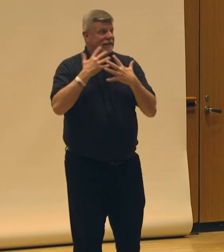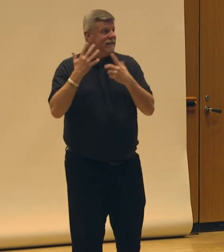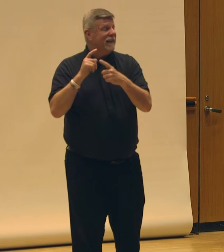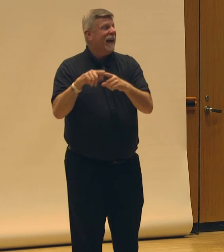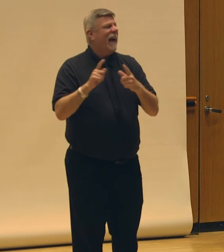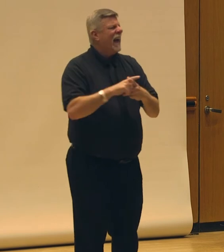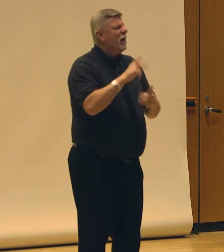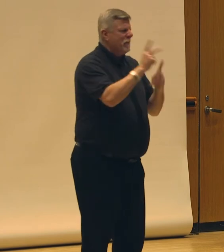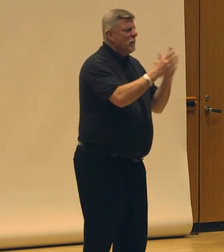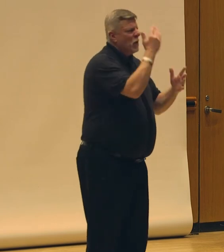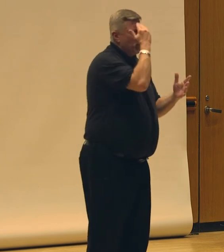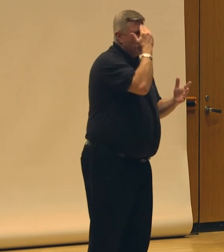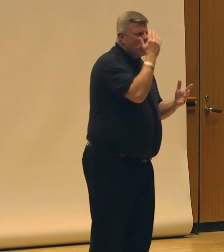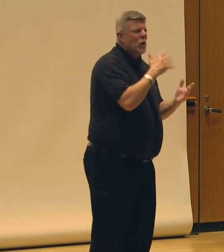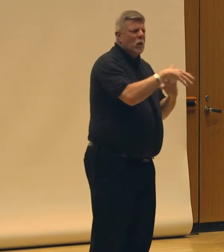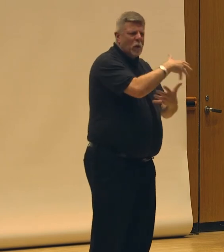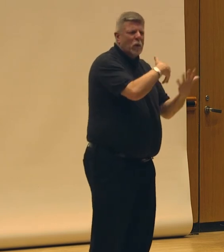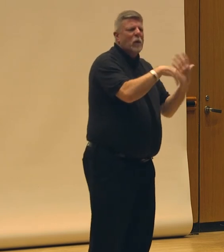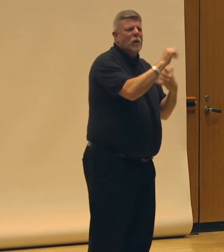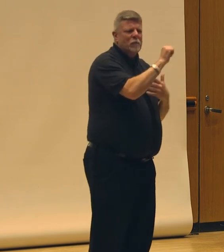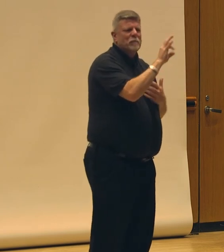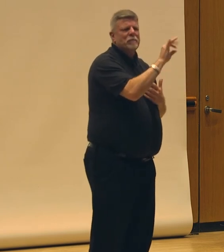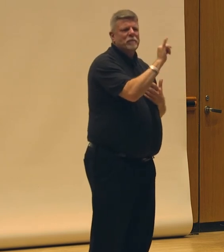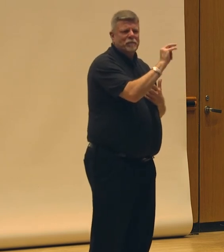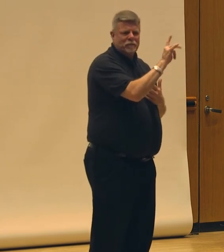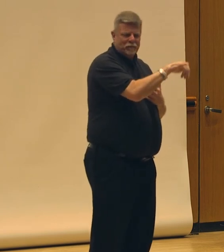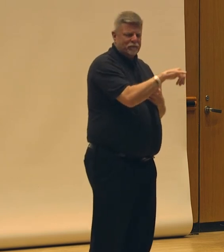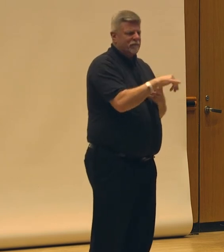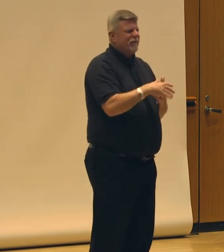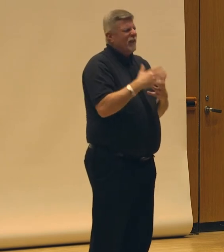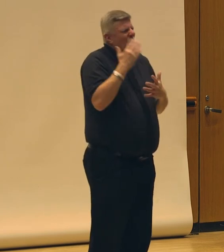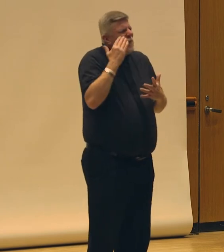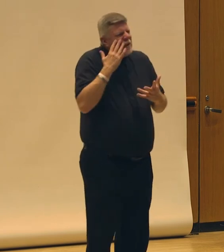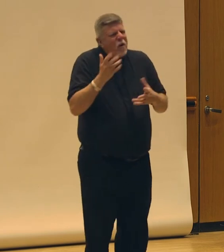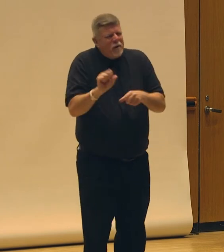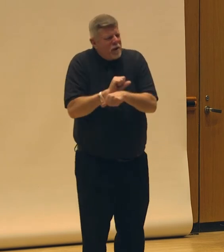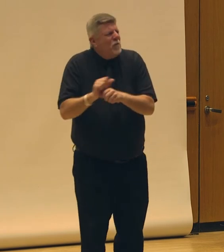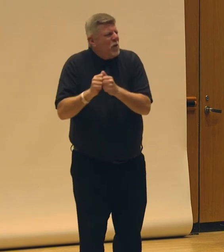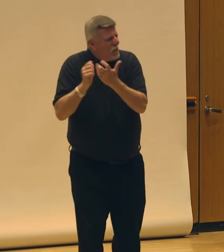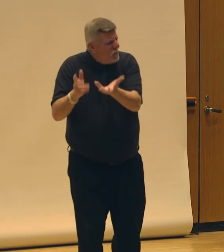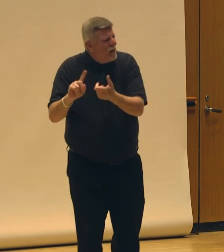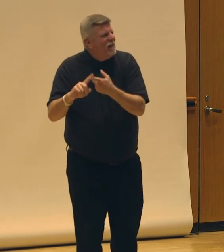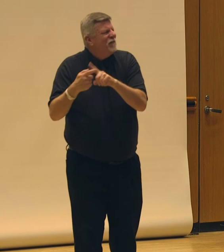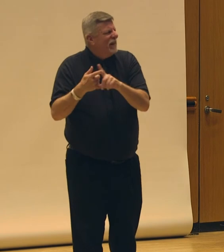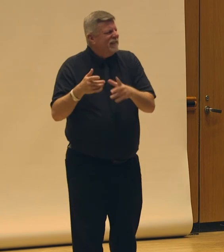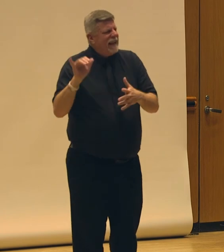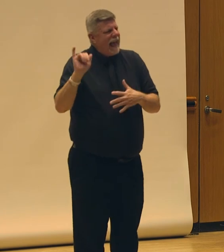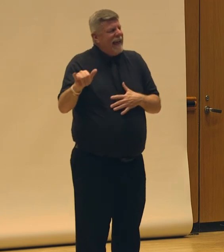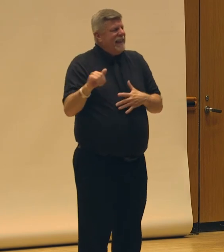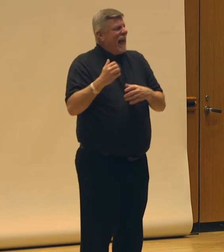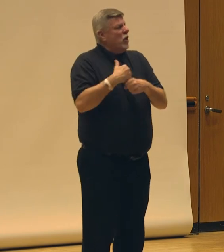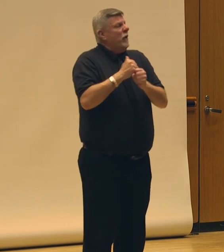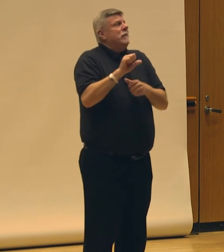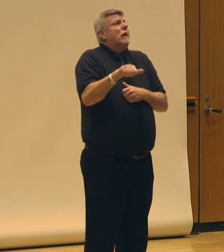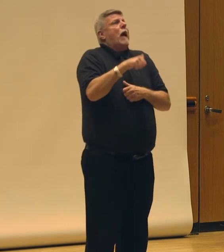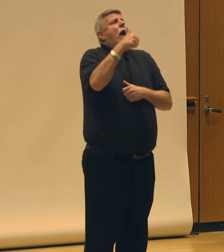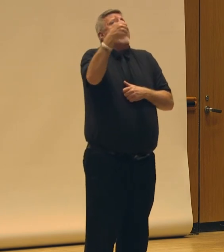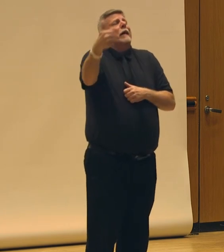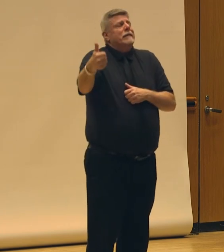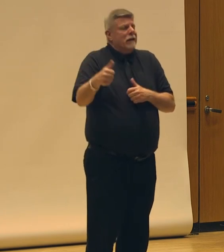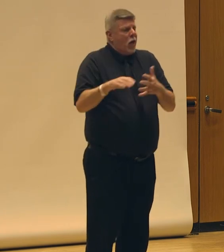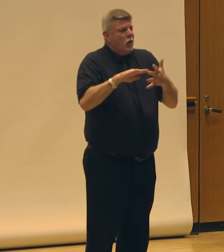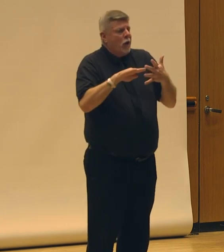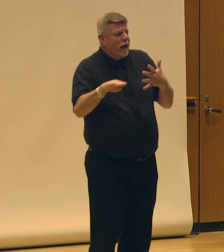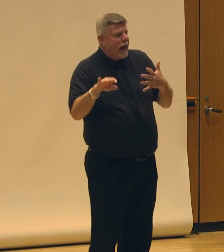with our friends for little. We know they'll invest themselves in it, in that way, and that creates another layer of dynamic of inequality